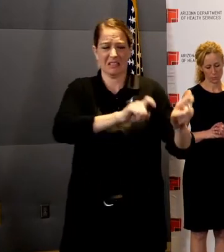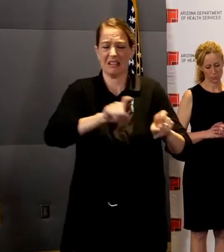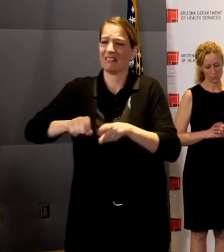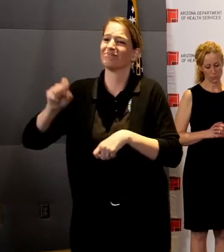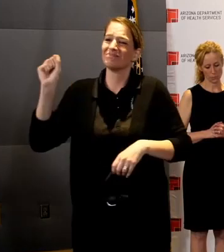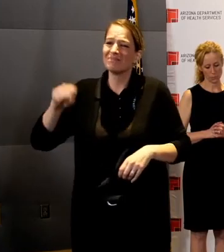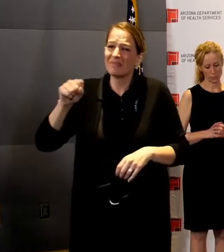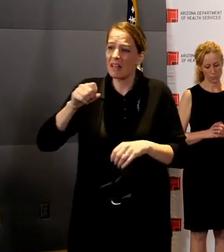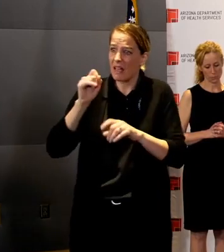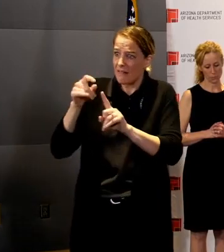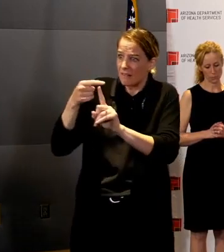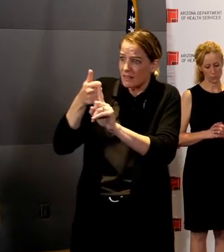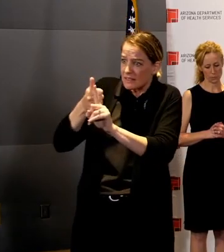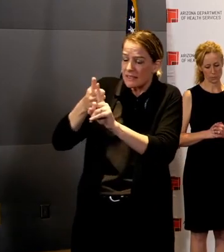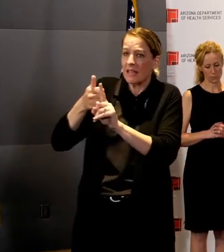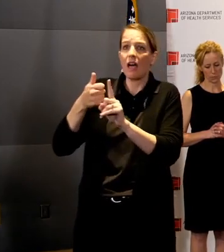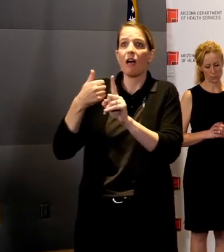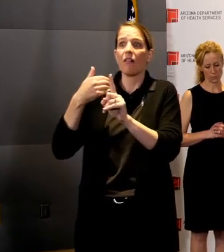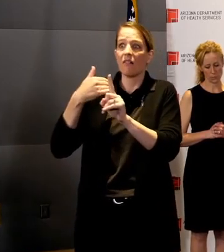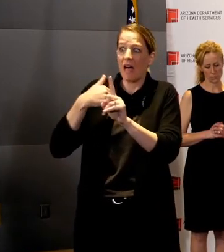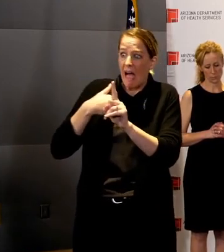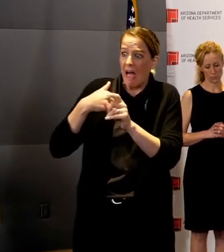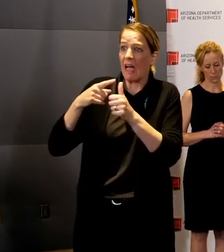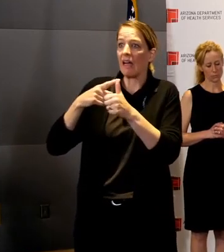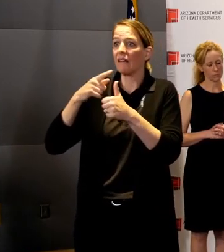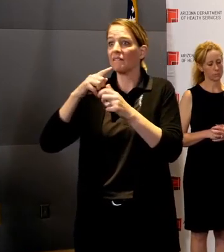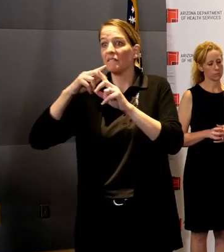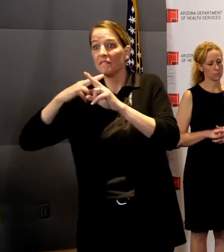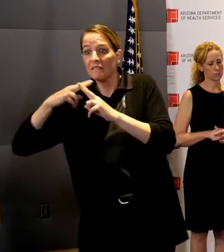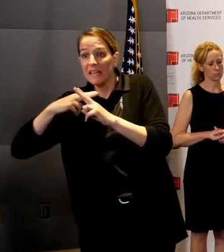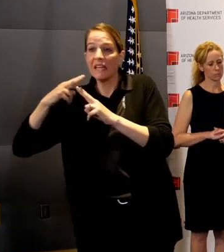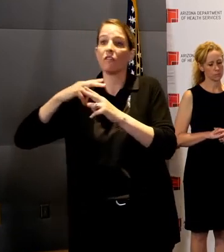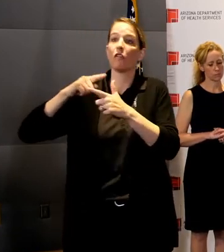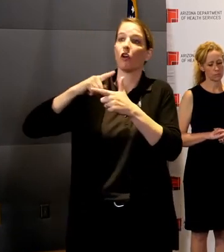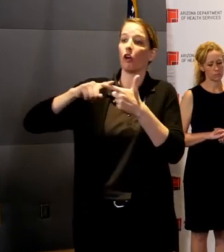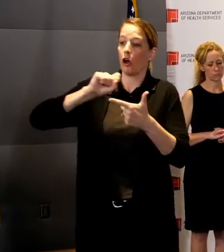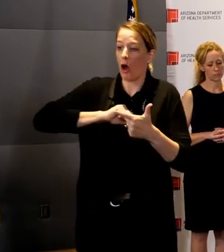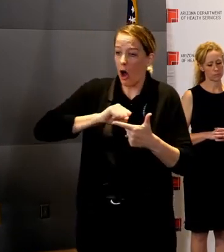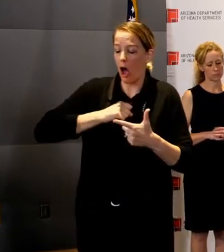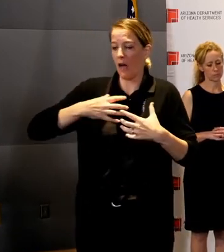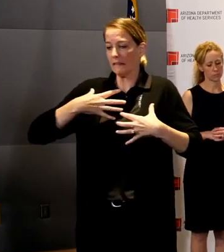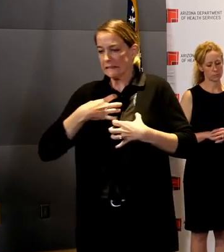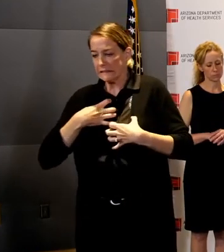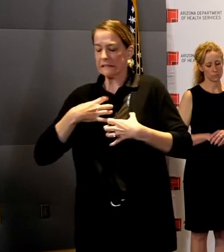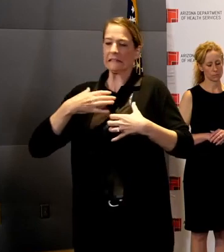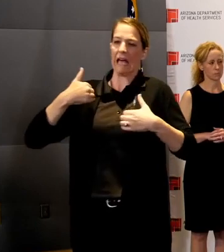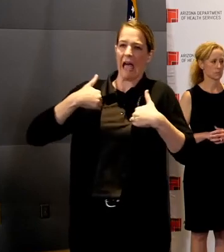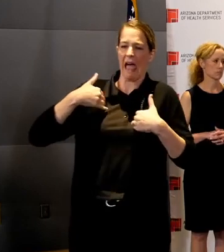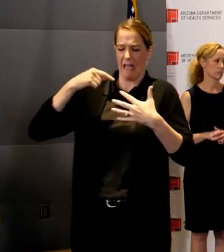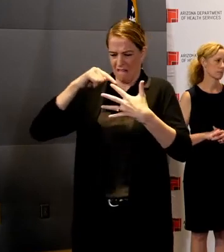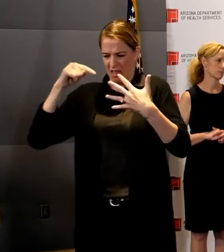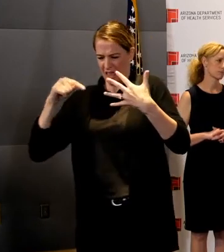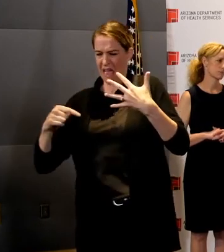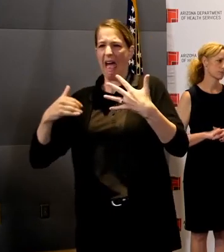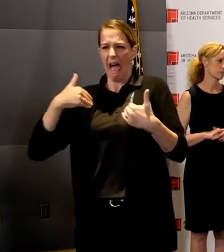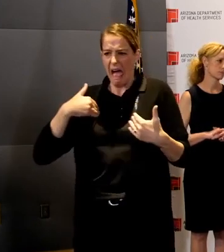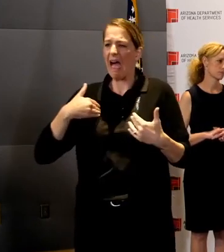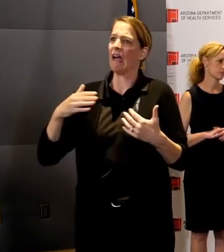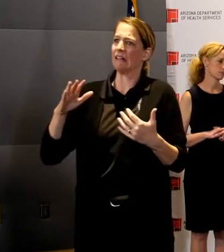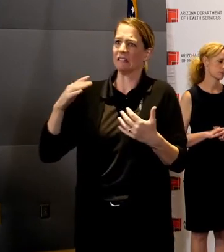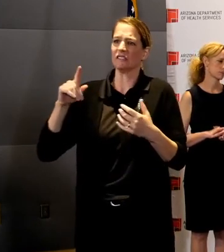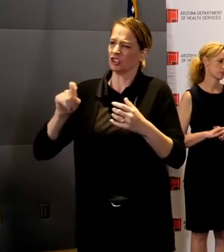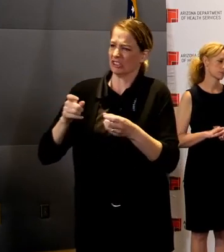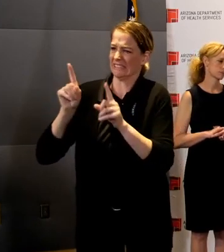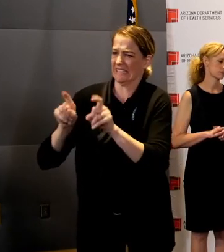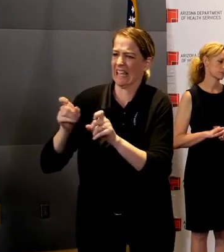have the conditions of the gentleman that passed because he did have underlying health conditions. That he